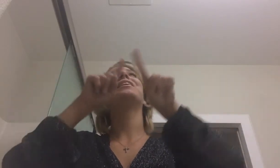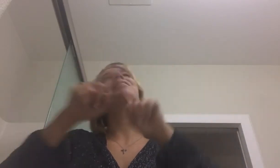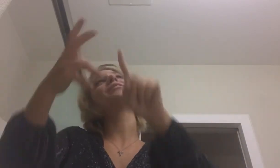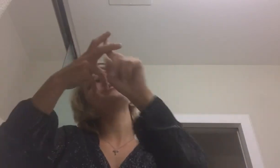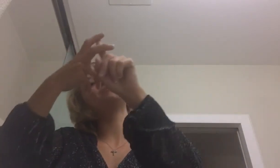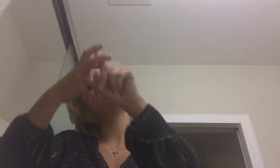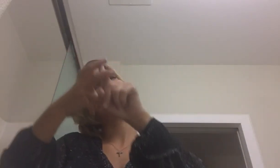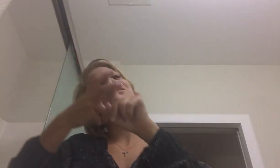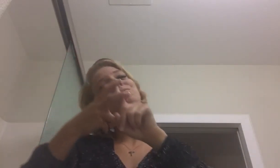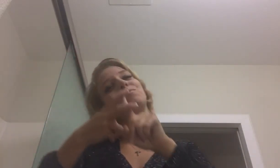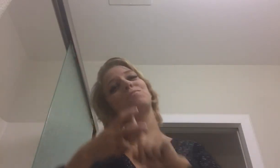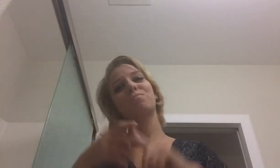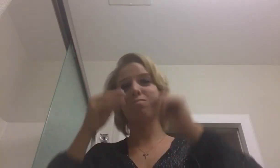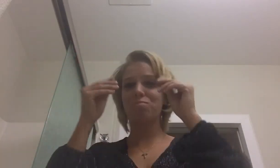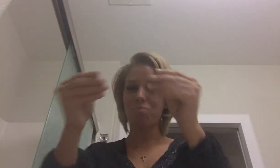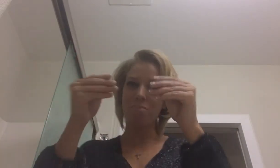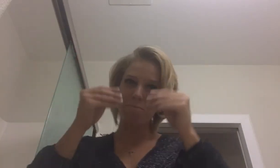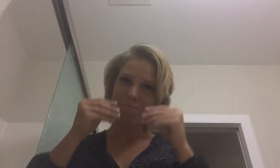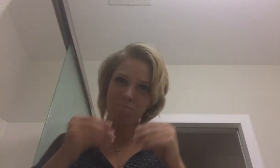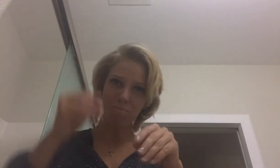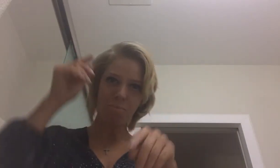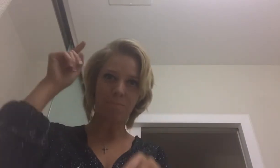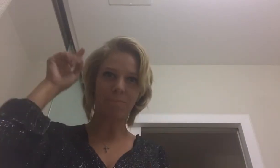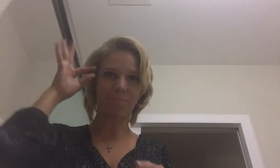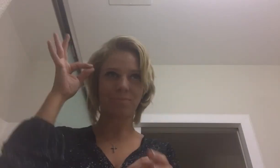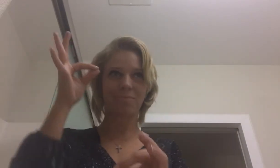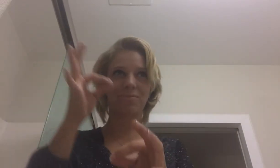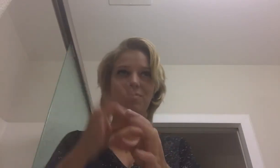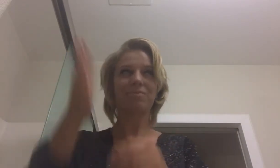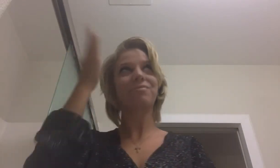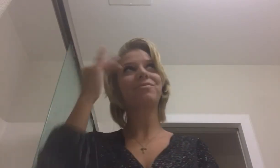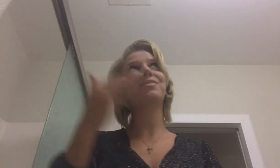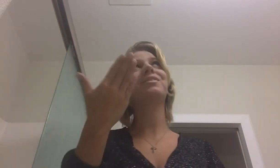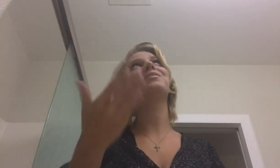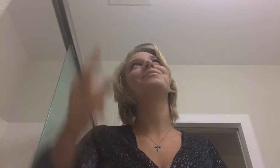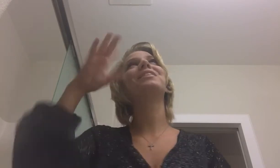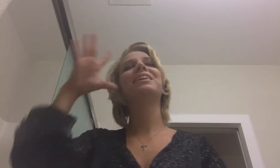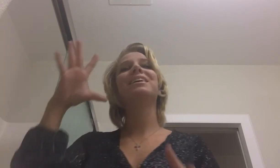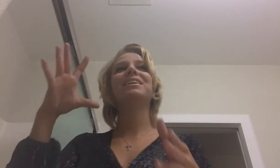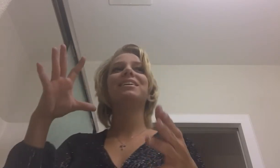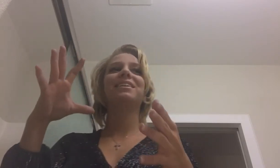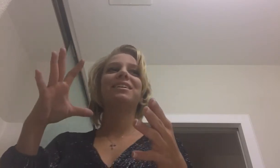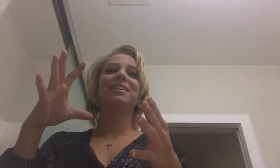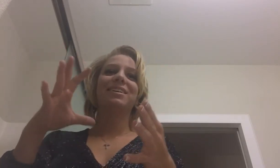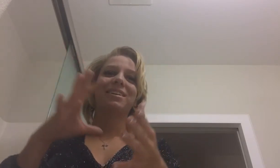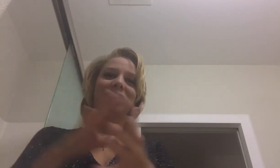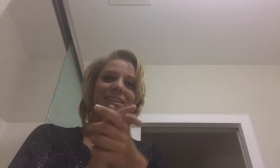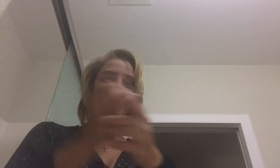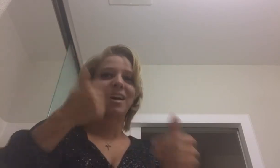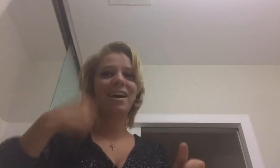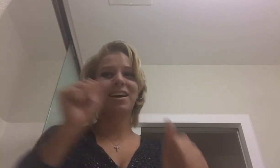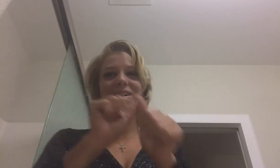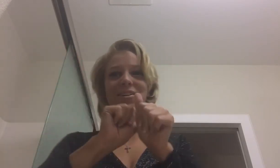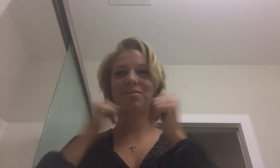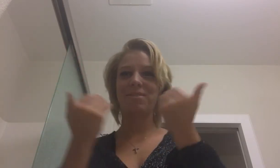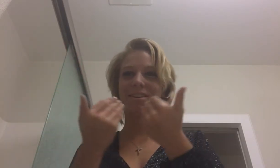I couldn't reach You gave me faith cause you believed I'm